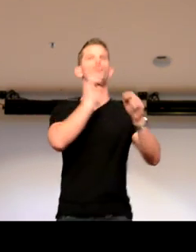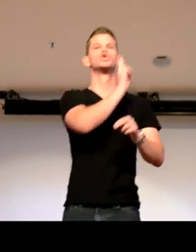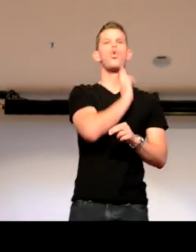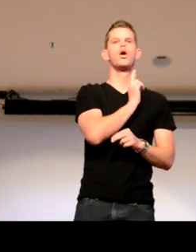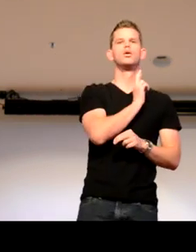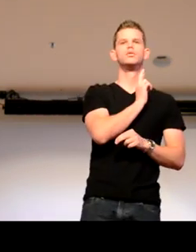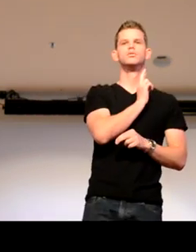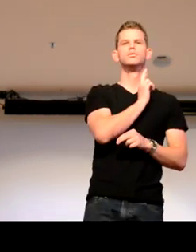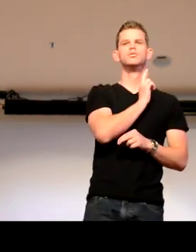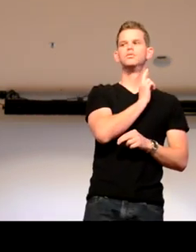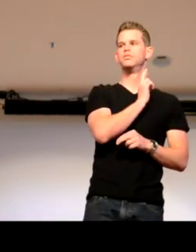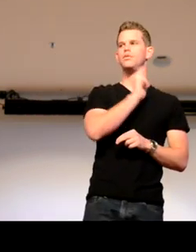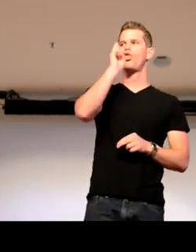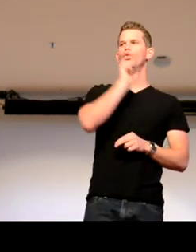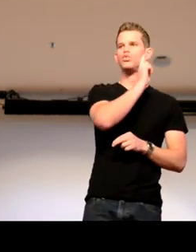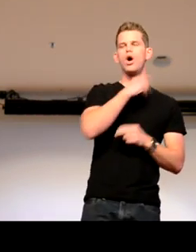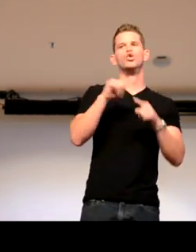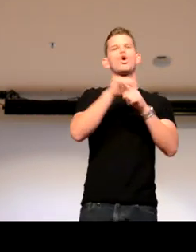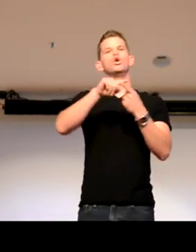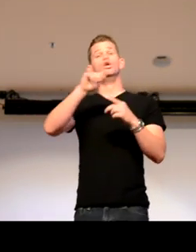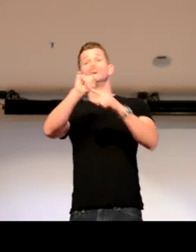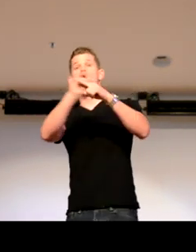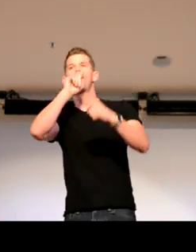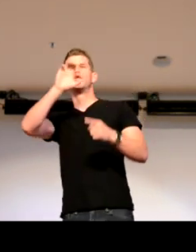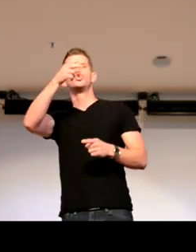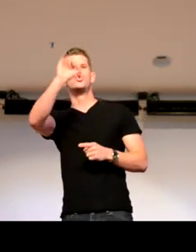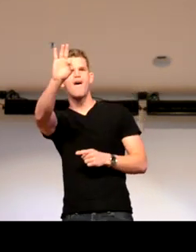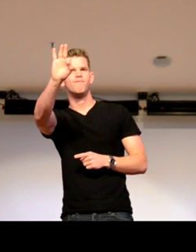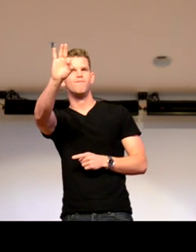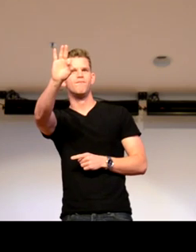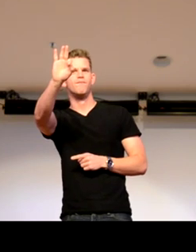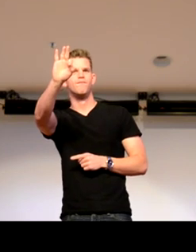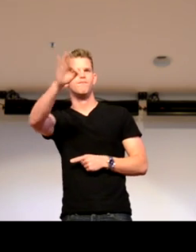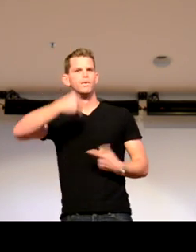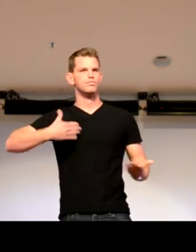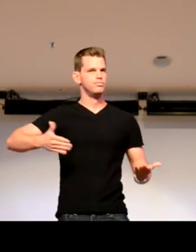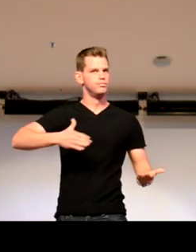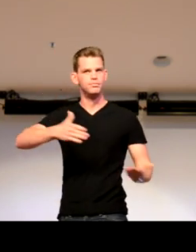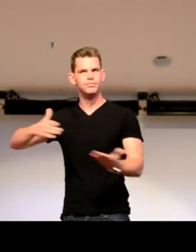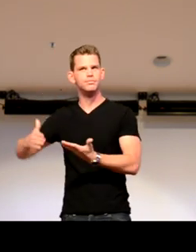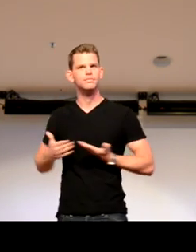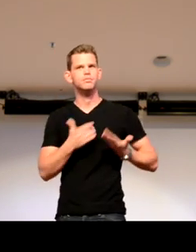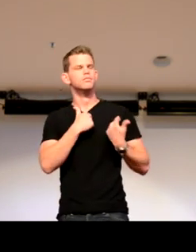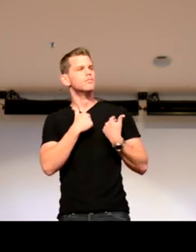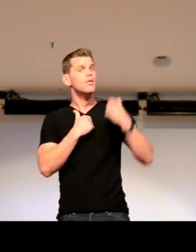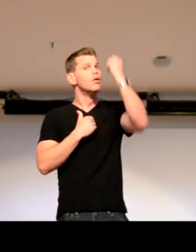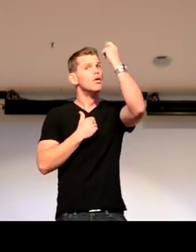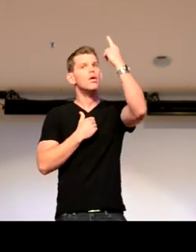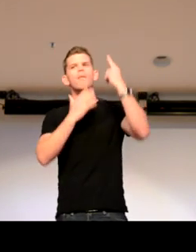included, well, I was working at a restaurant, training to be a chef. You know, I was cooking and things.